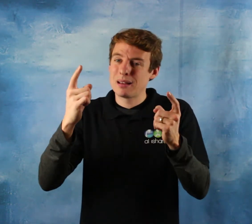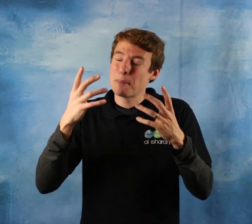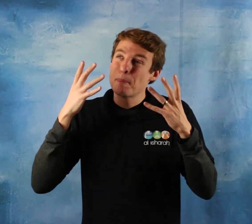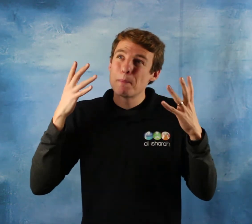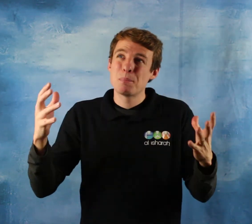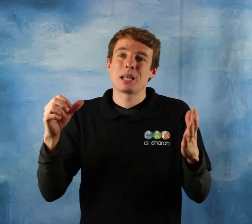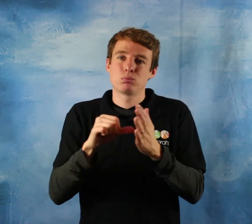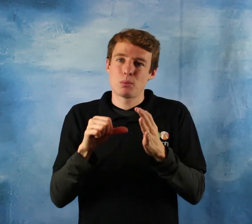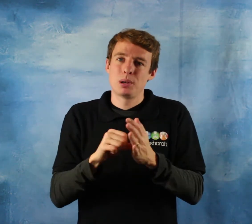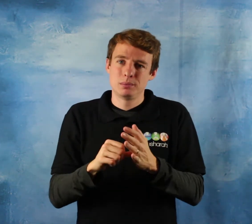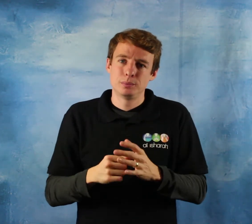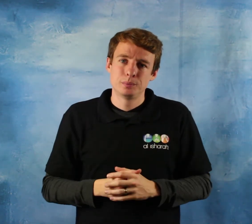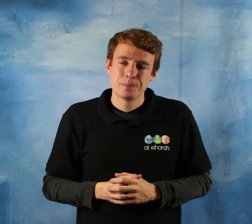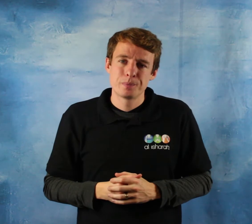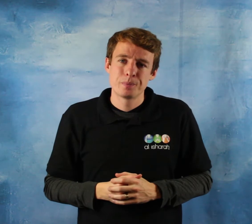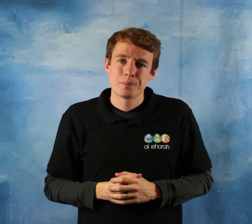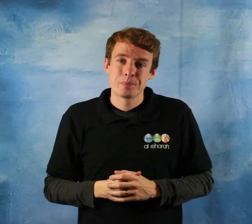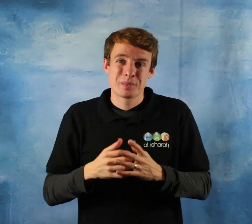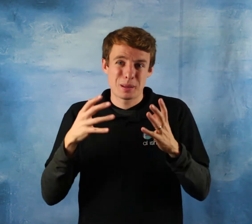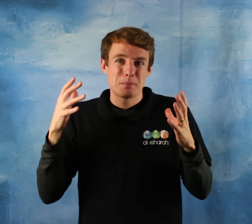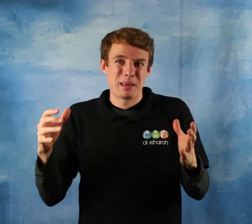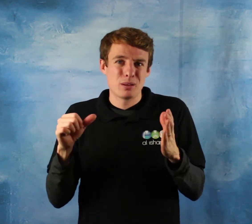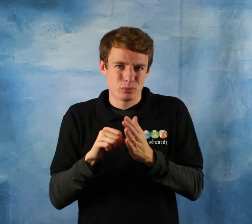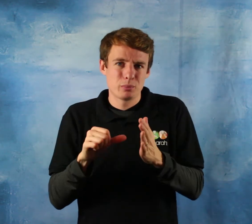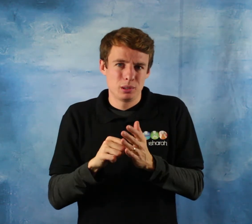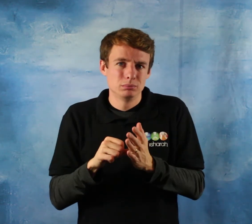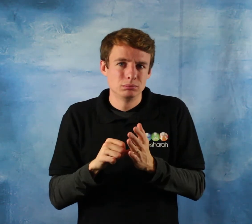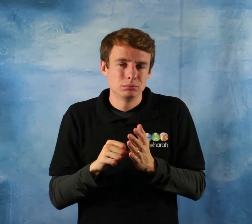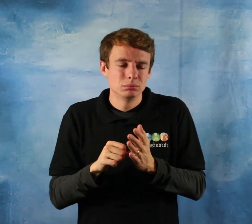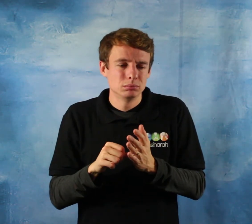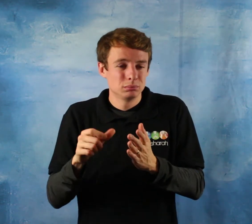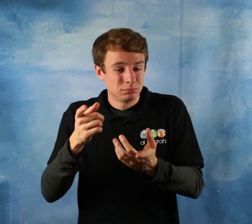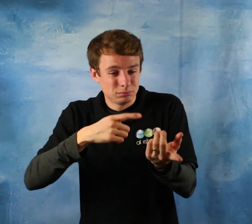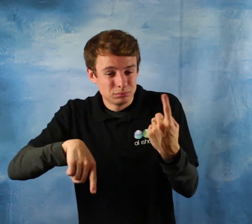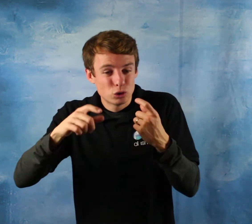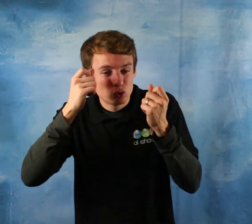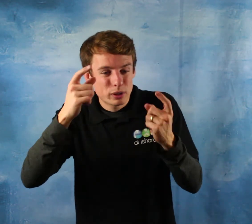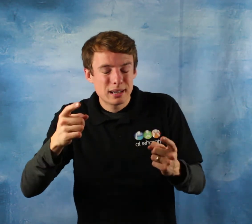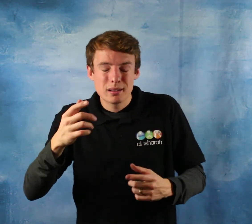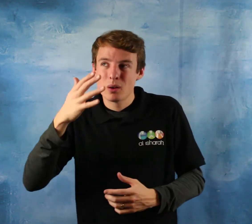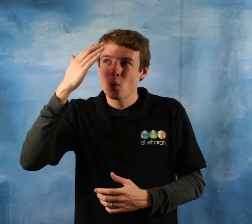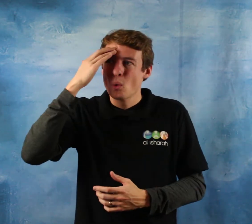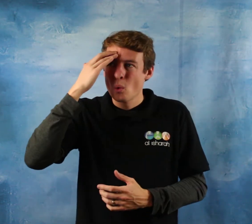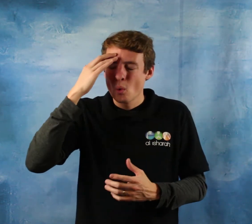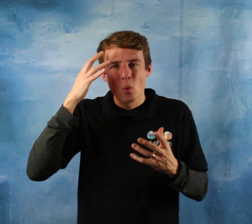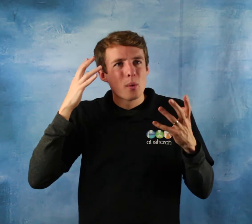of the problem then we will devote ourselves to eradicating this problem we must speak out against oppression